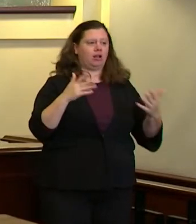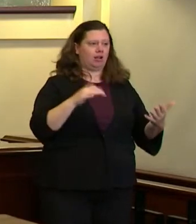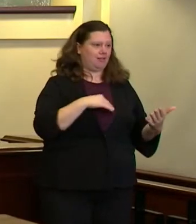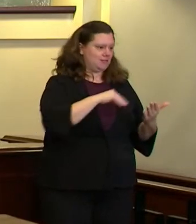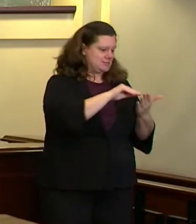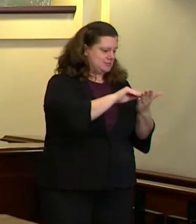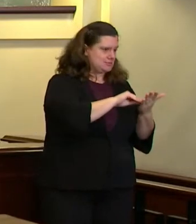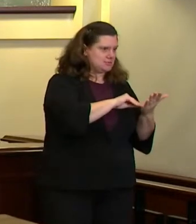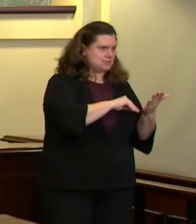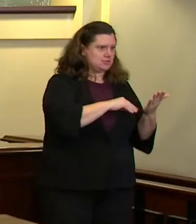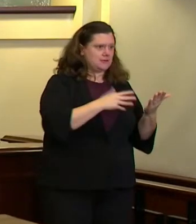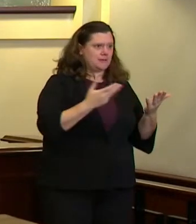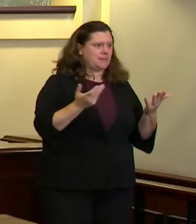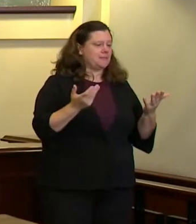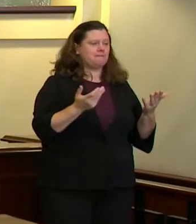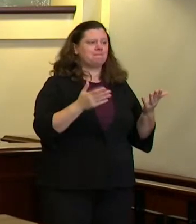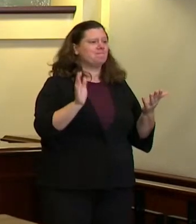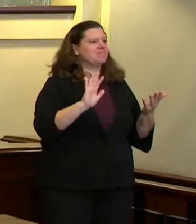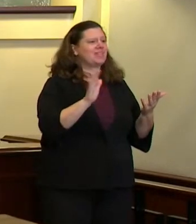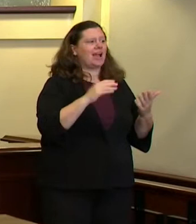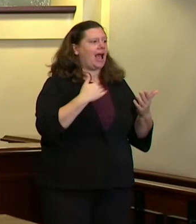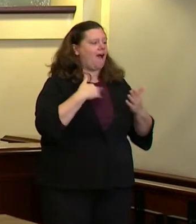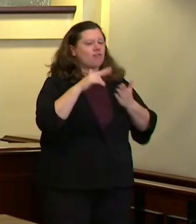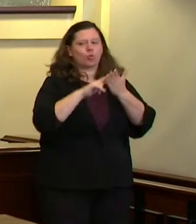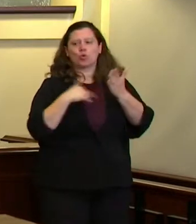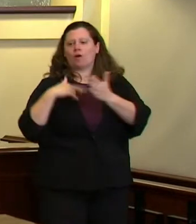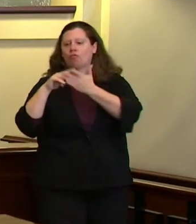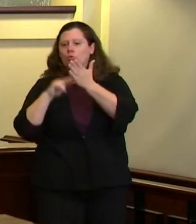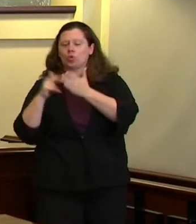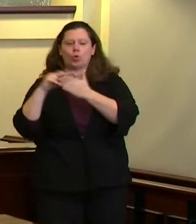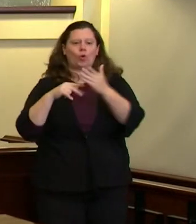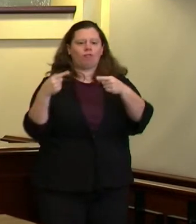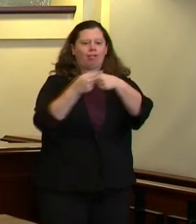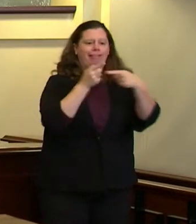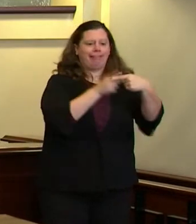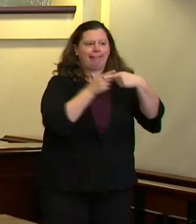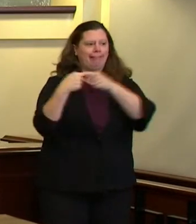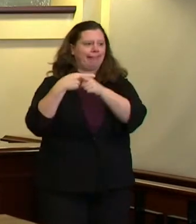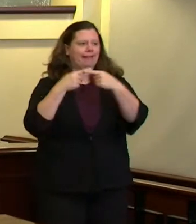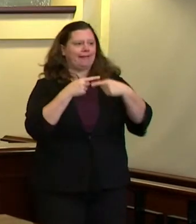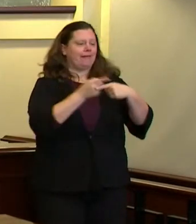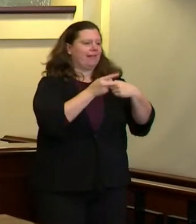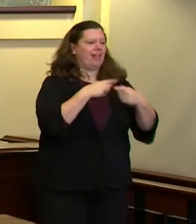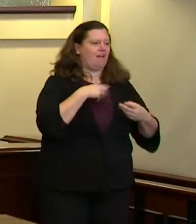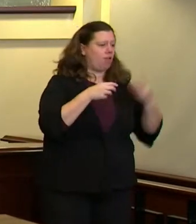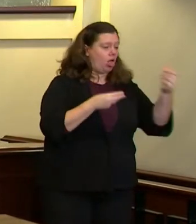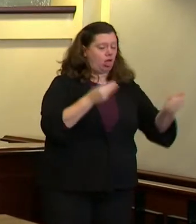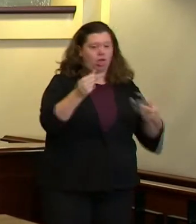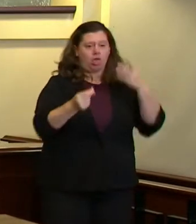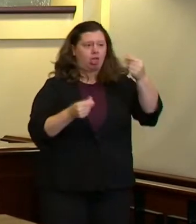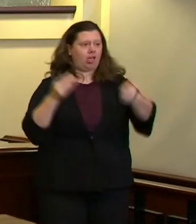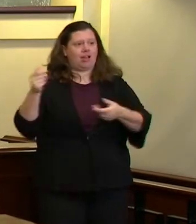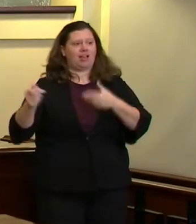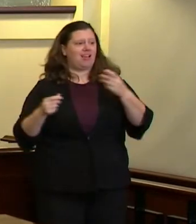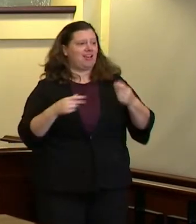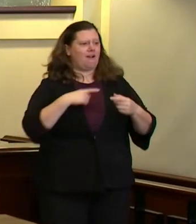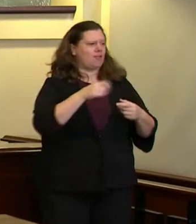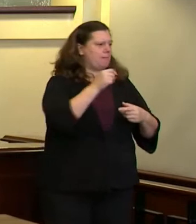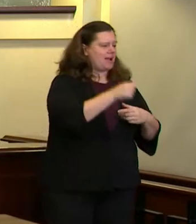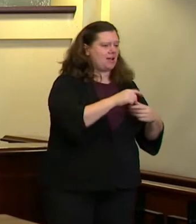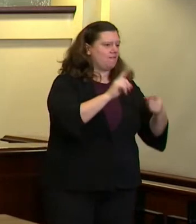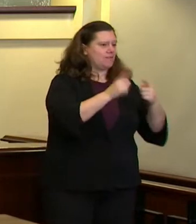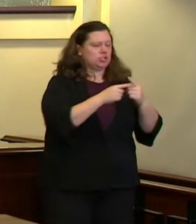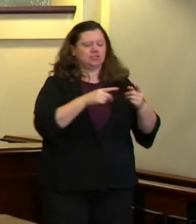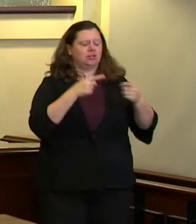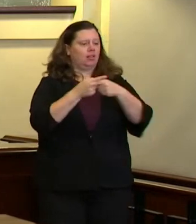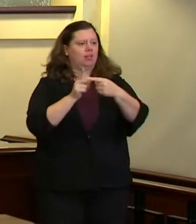regulatory overlay and this overlay and then you have to pay these fees and those fees and what i'm hearing and then you have to have certain